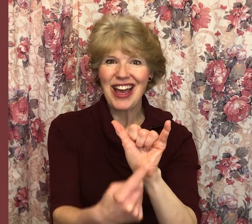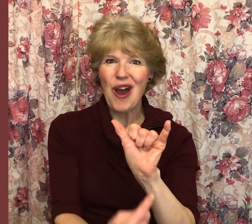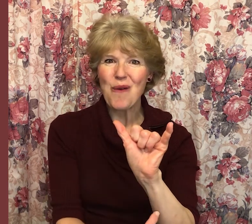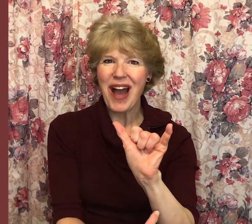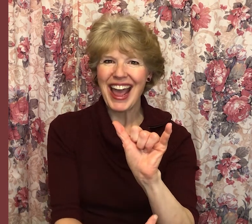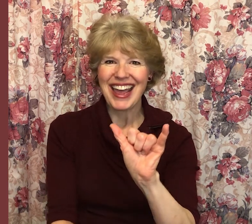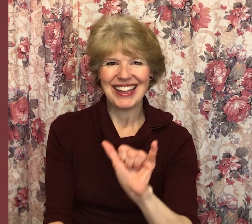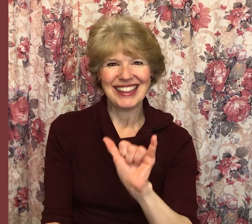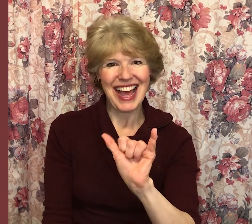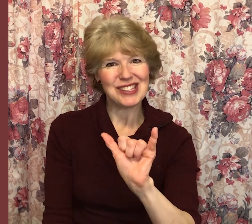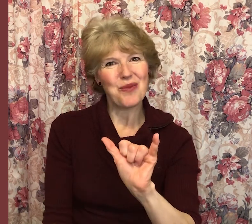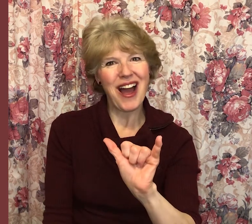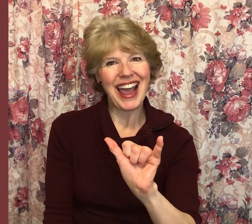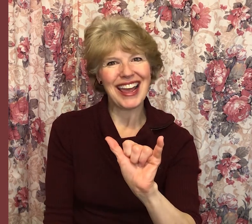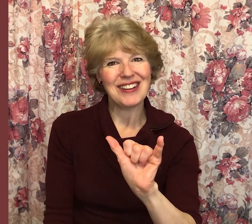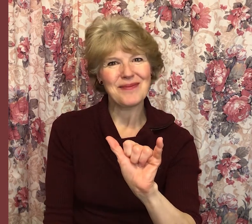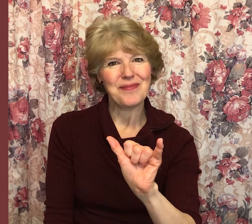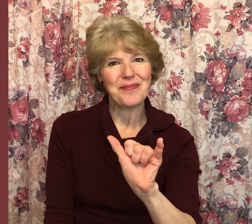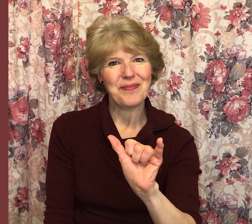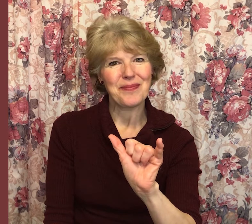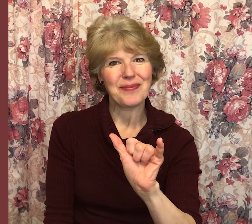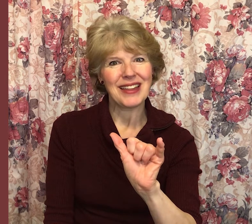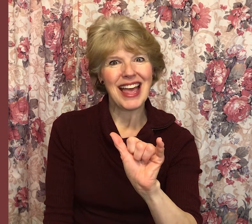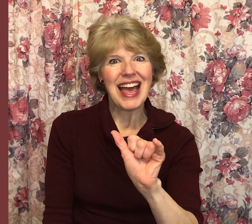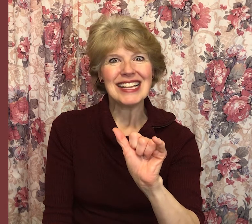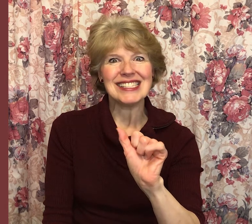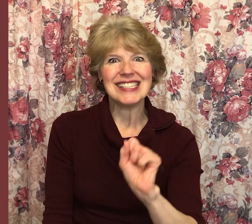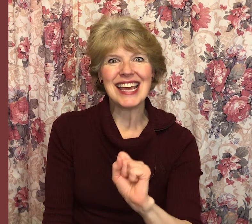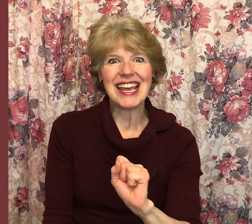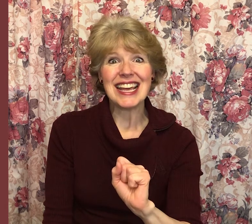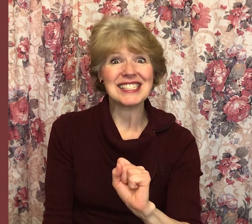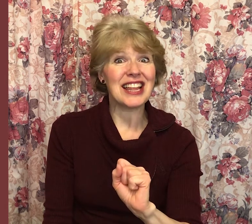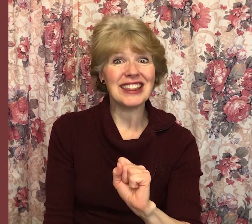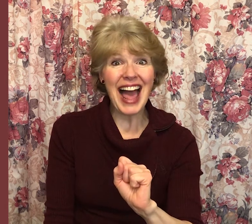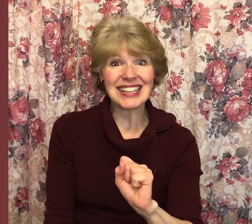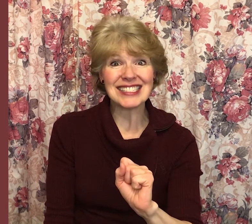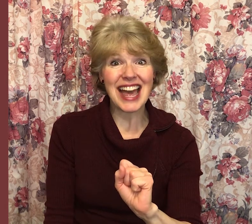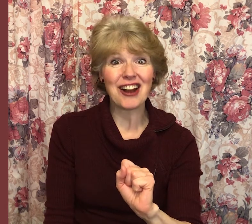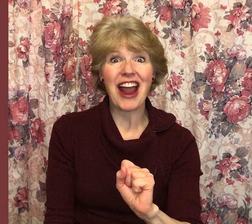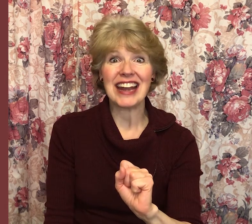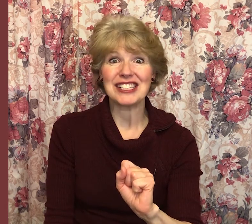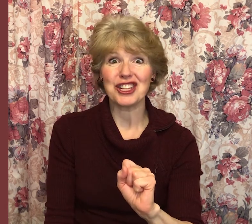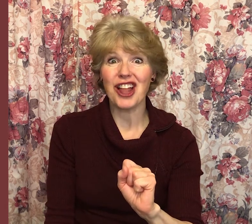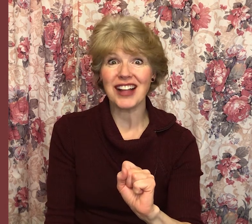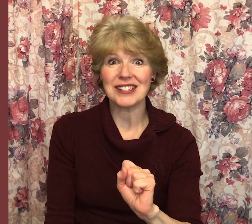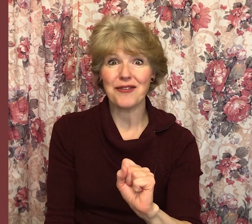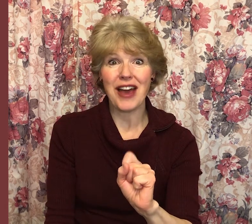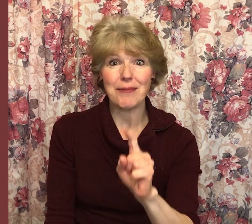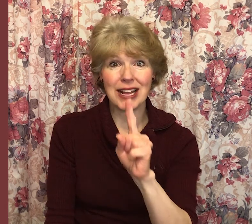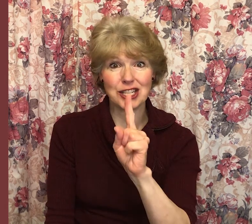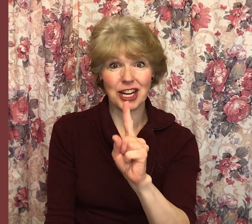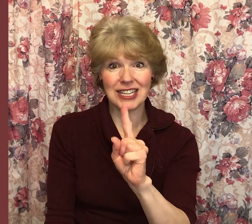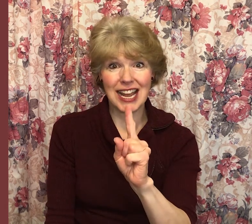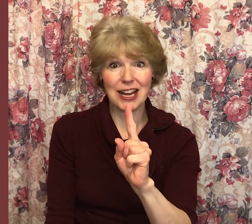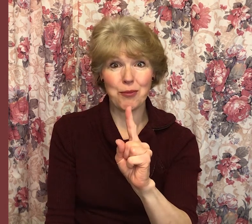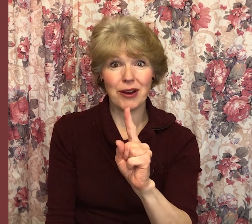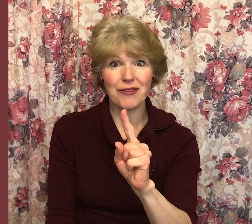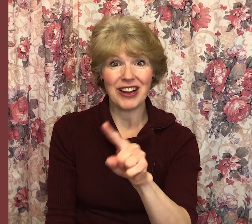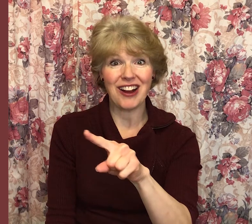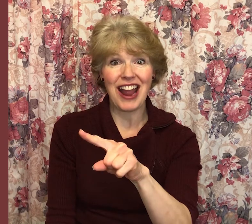a Y. That's Y. Z is the last letter, and it's lots of fun because you're going to take your pointer finger, and